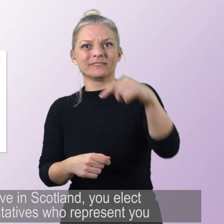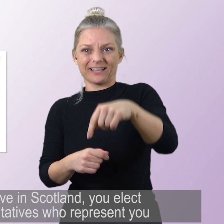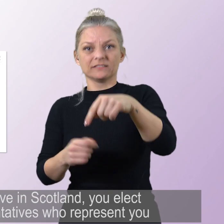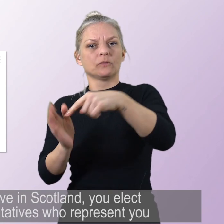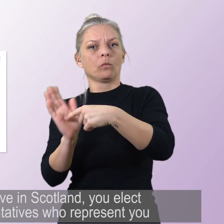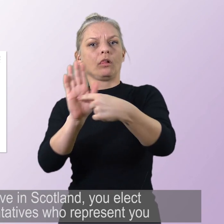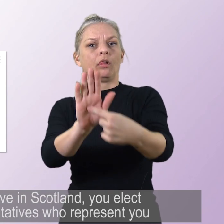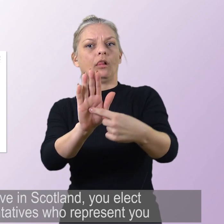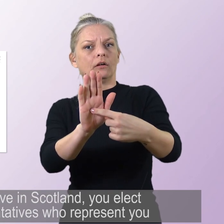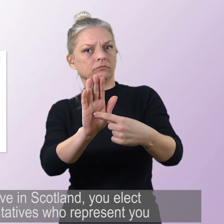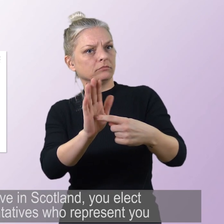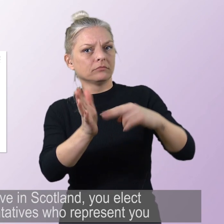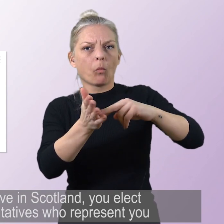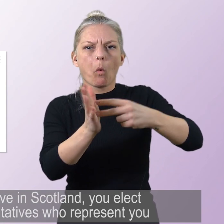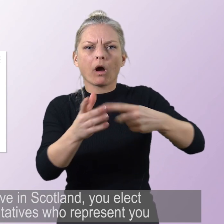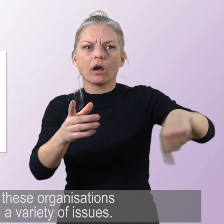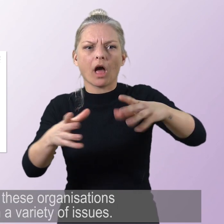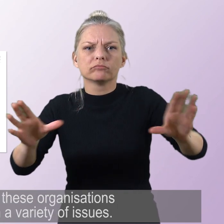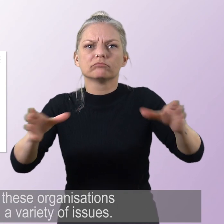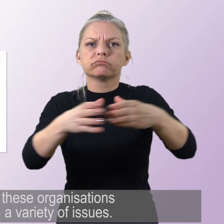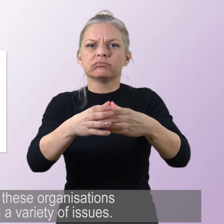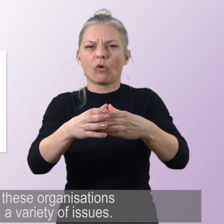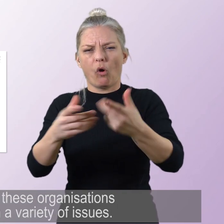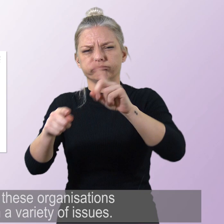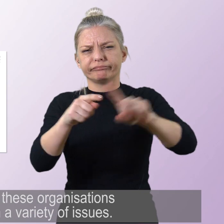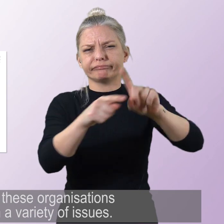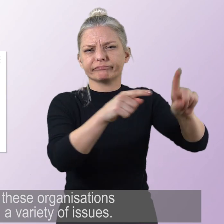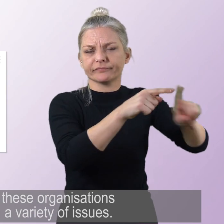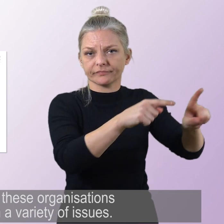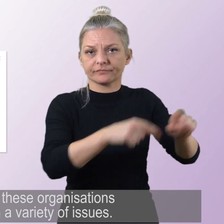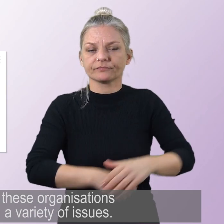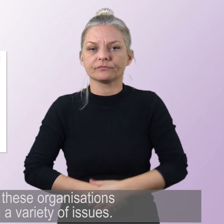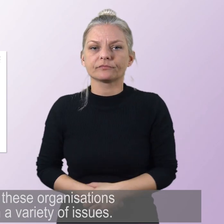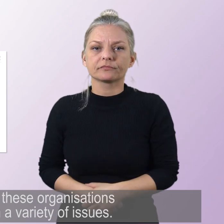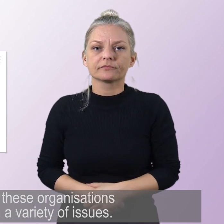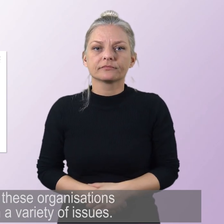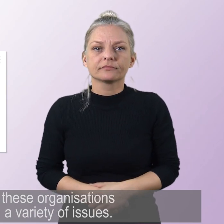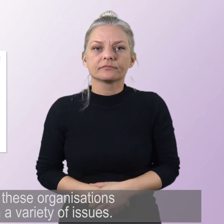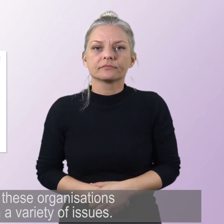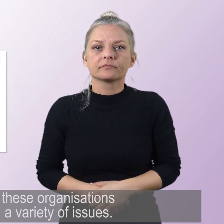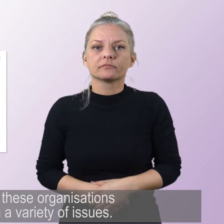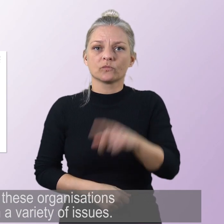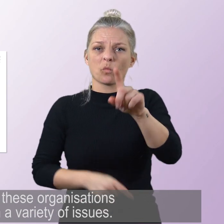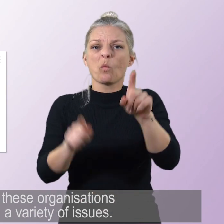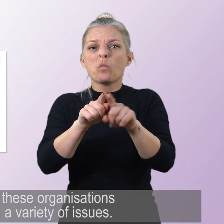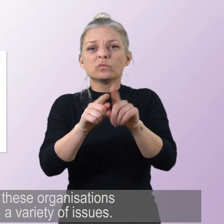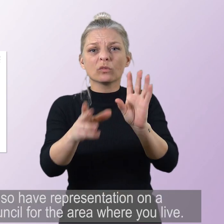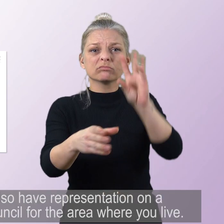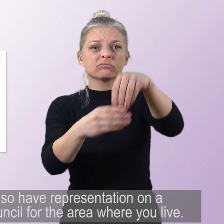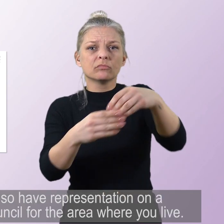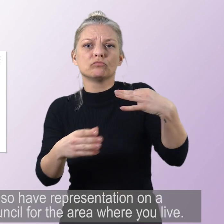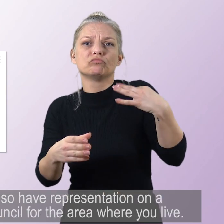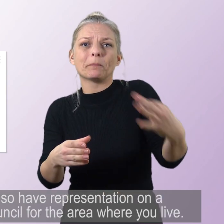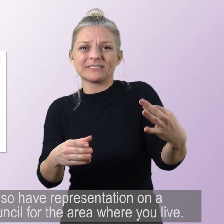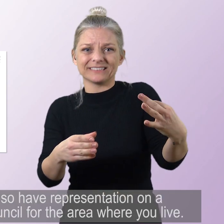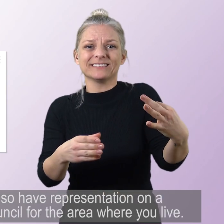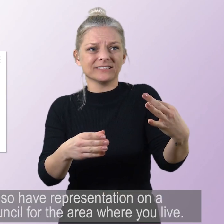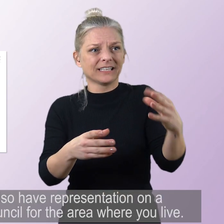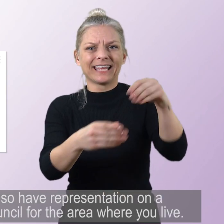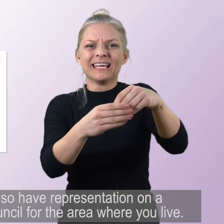representatives who represent you in these organisations on a variety of issues. You may also have